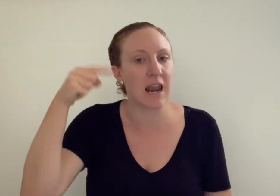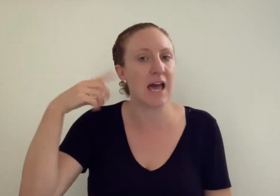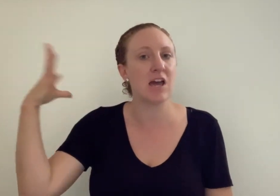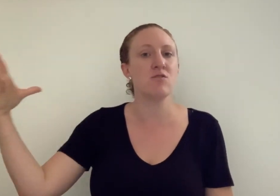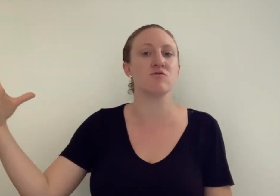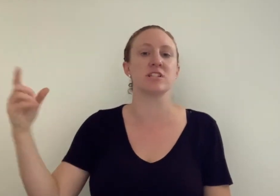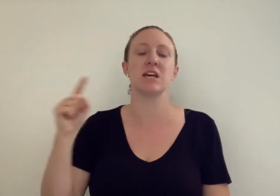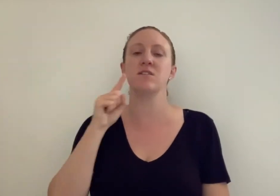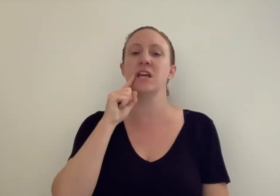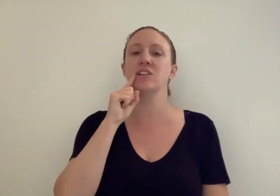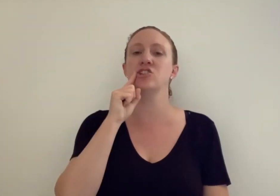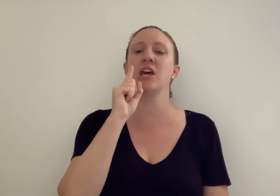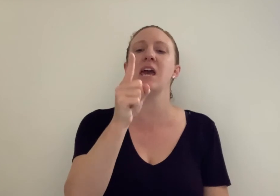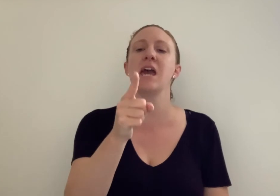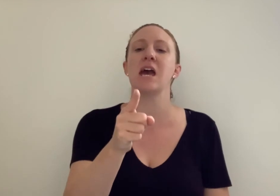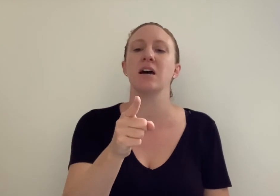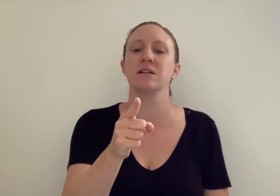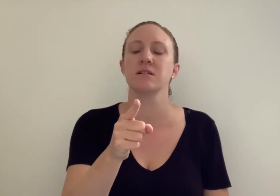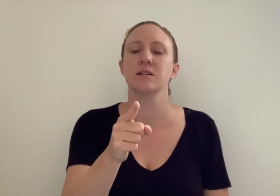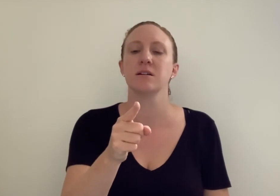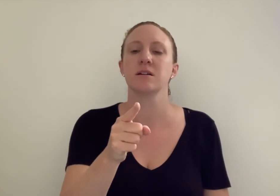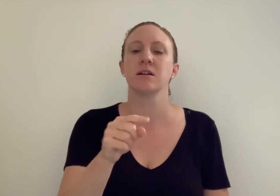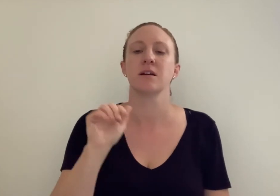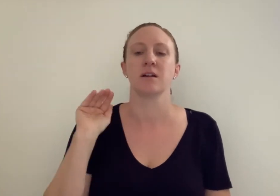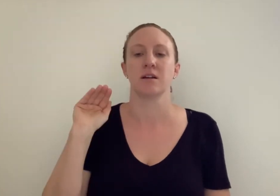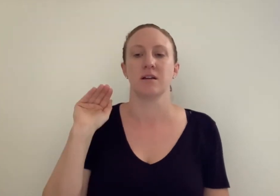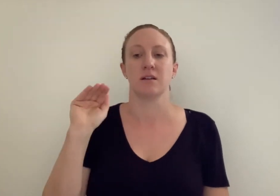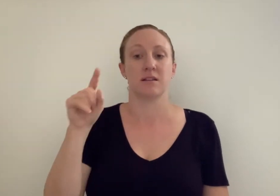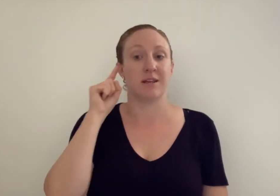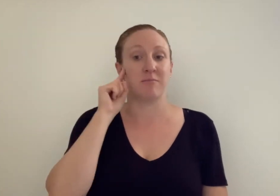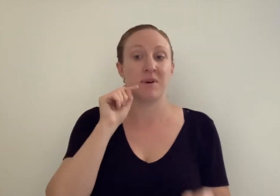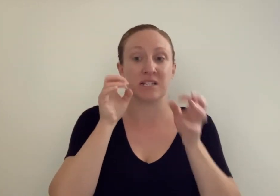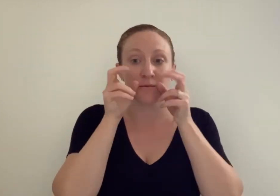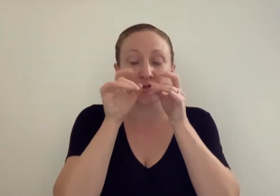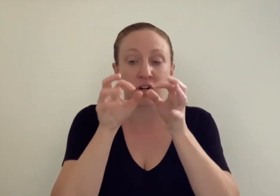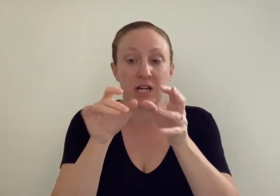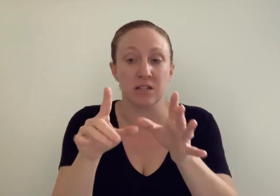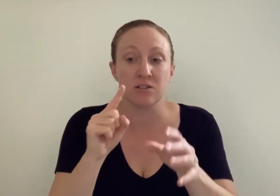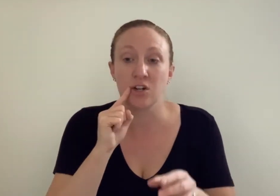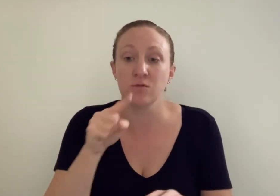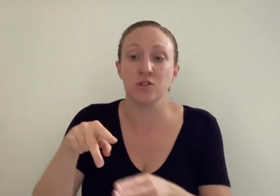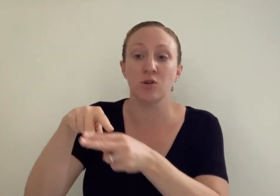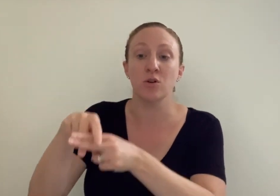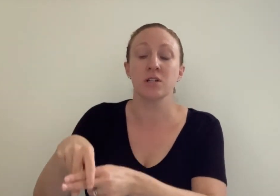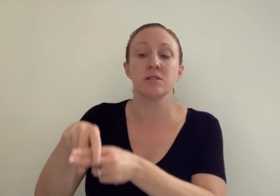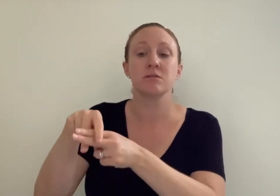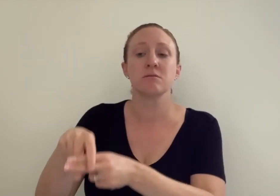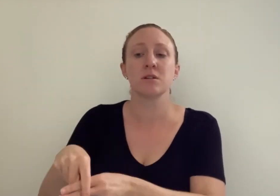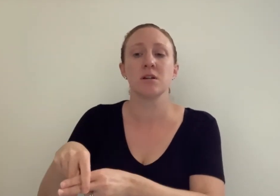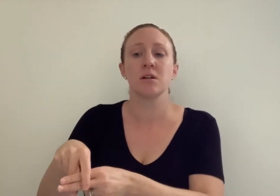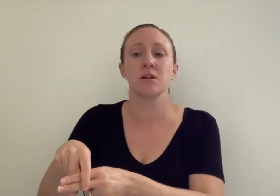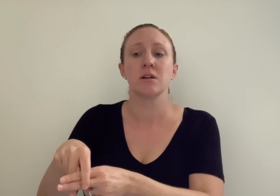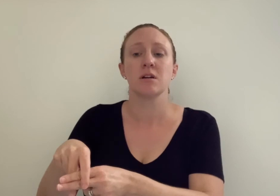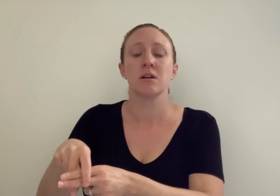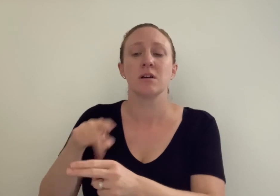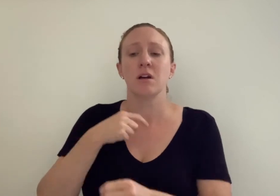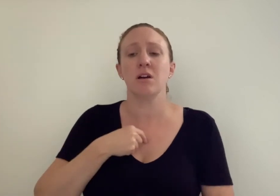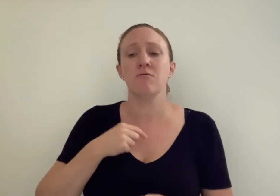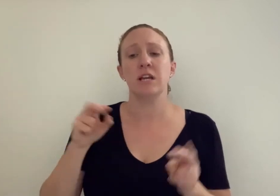loud, resounding cheer. Then Madam Dragon told the horse. I really